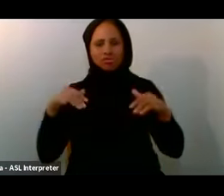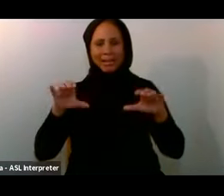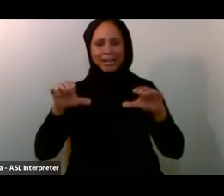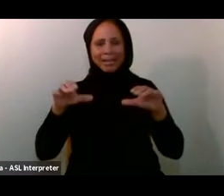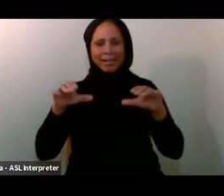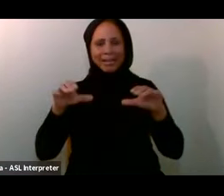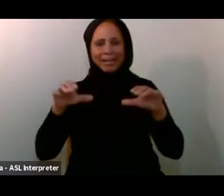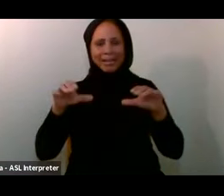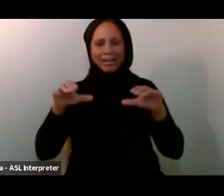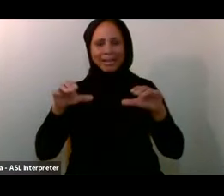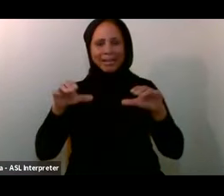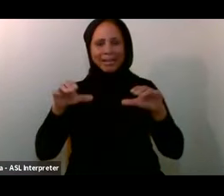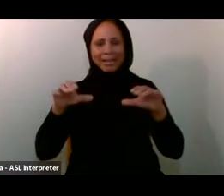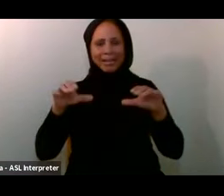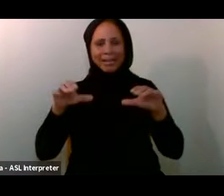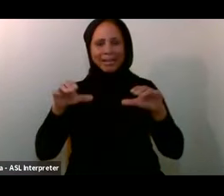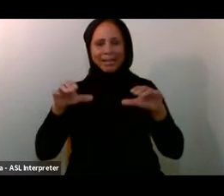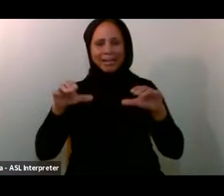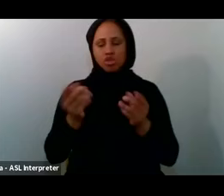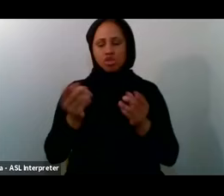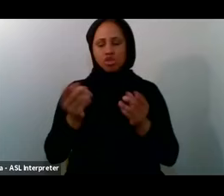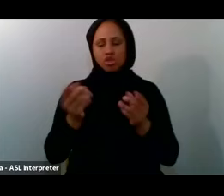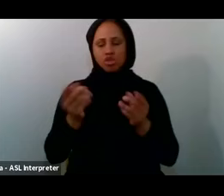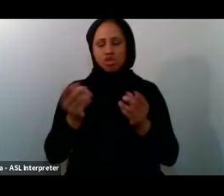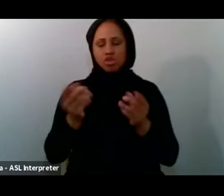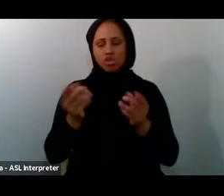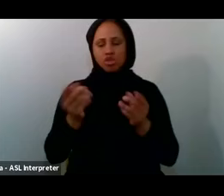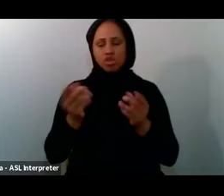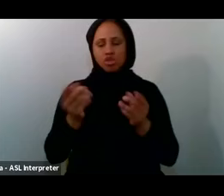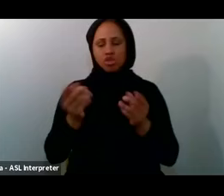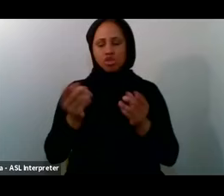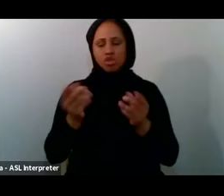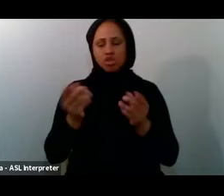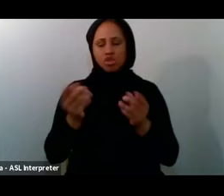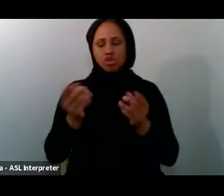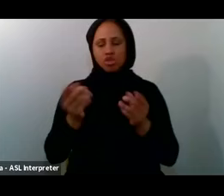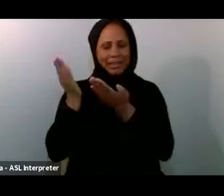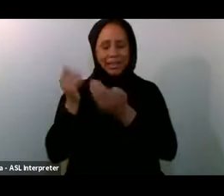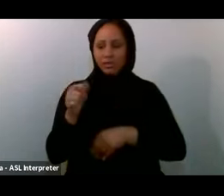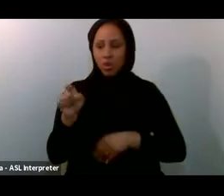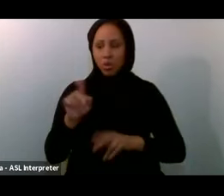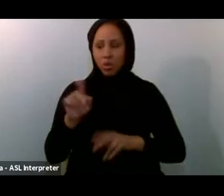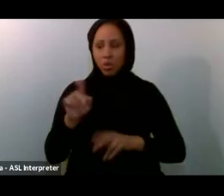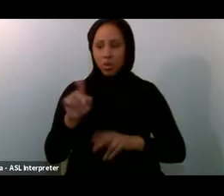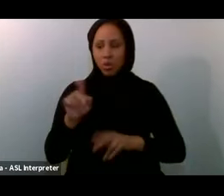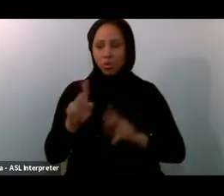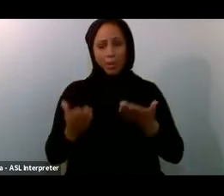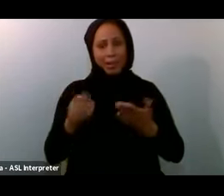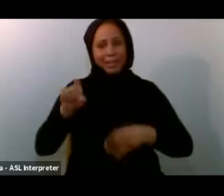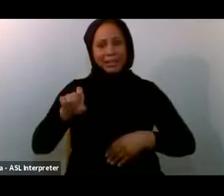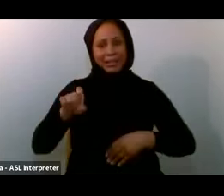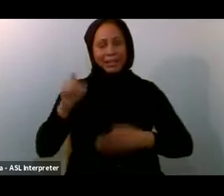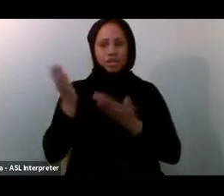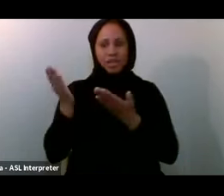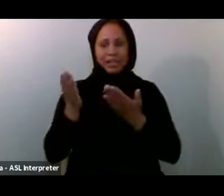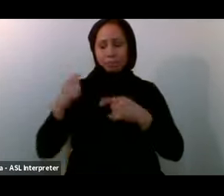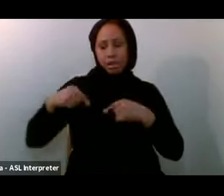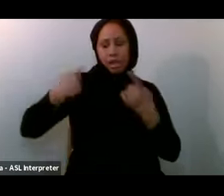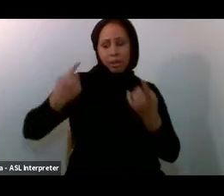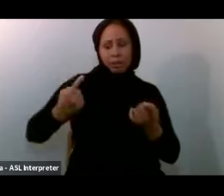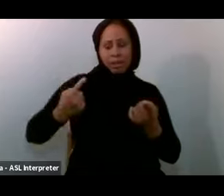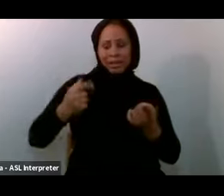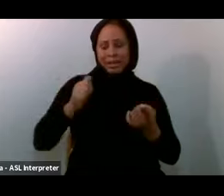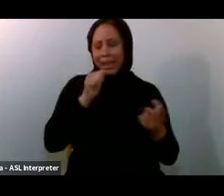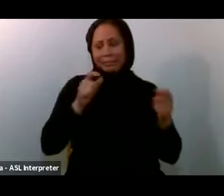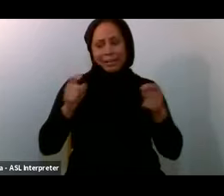Services For those Who May need The services That have Not been Provided for So many Years of Their lives